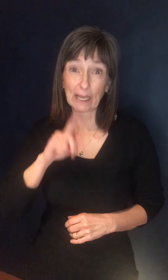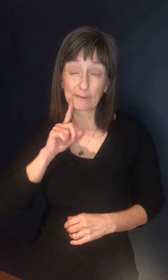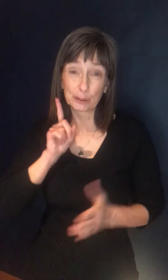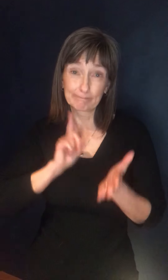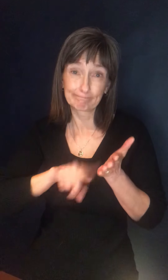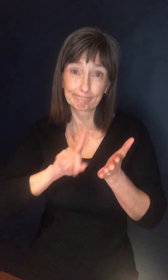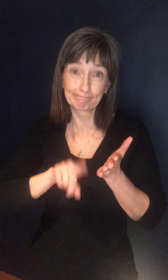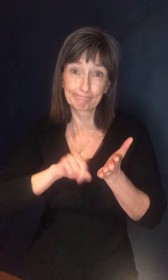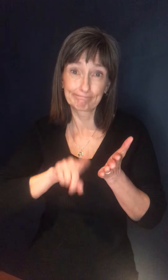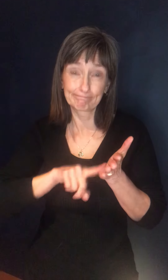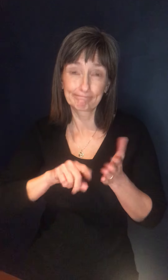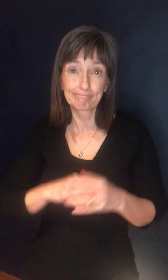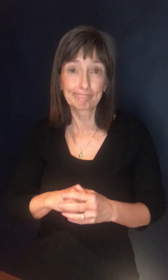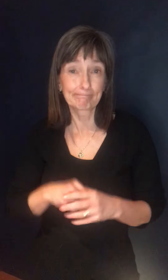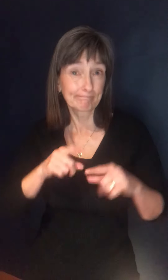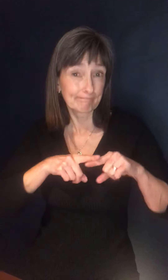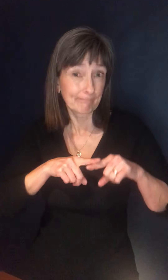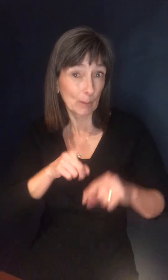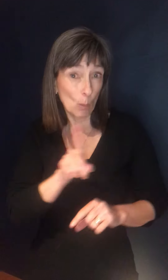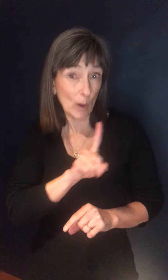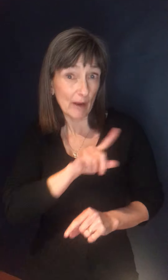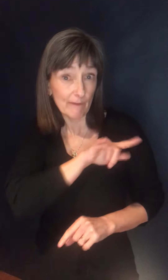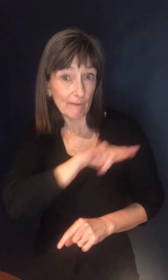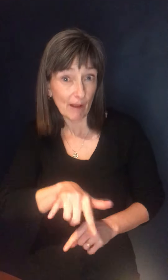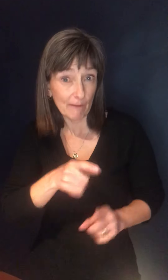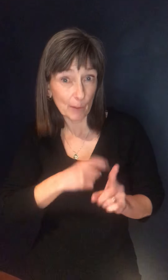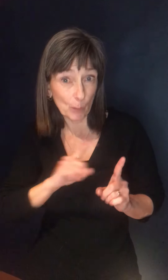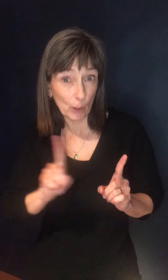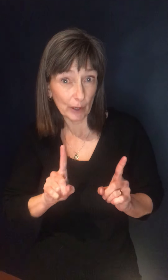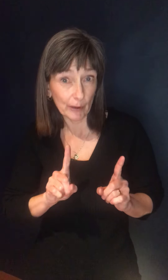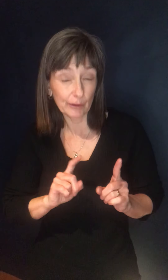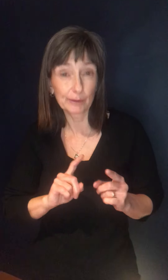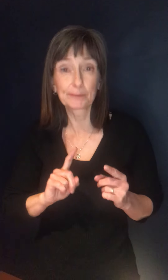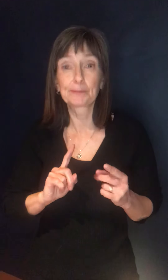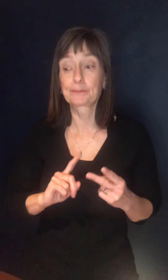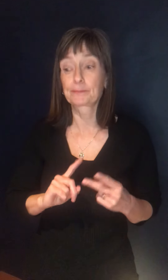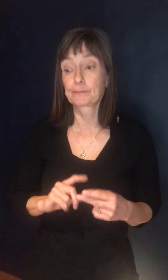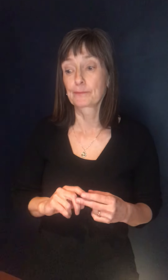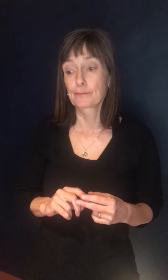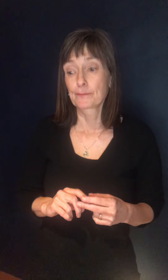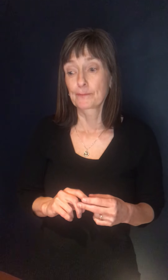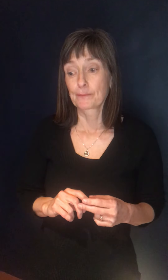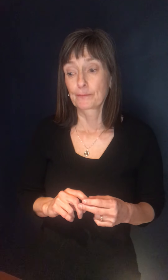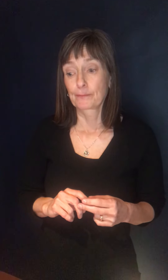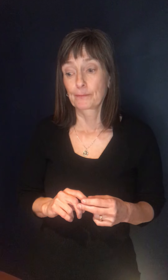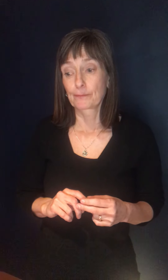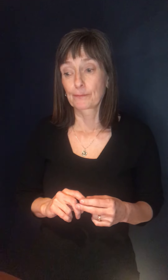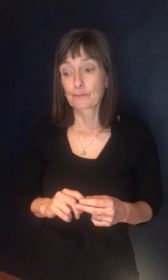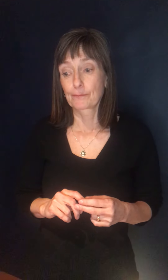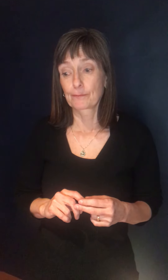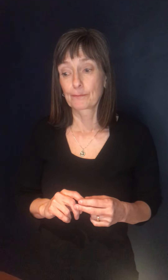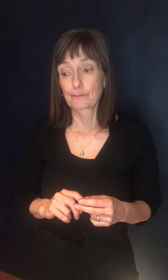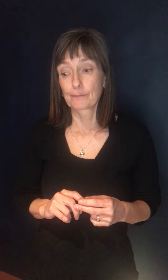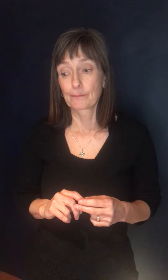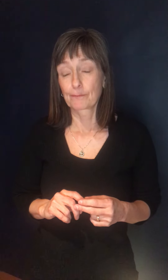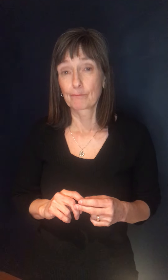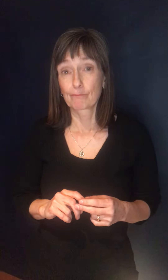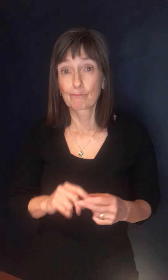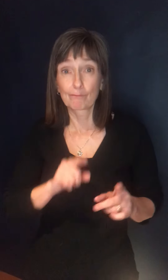where a person comes from, um, certainly, um, and, and exactly what the situation is.